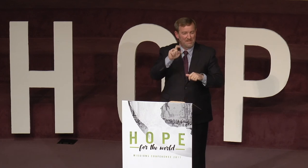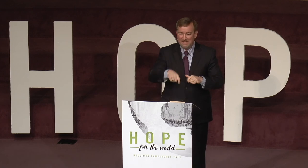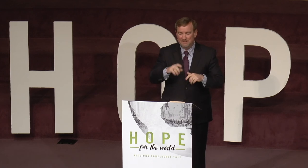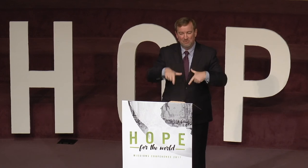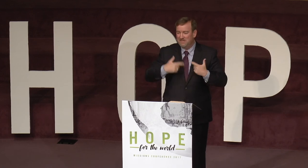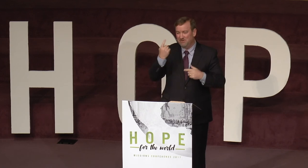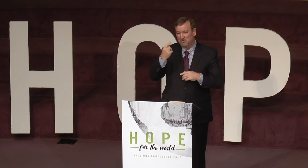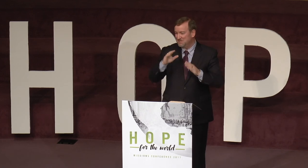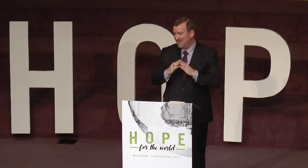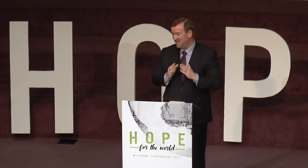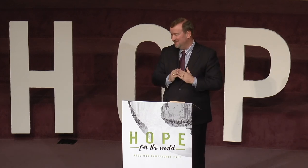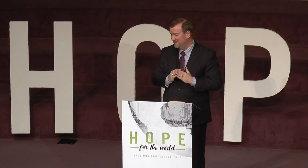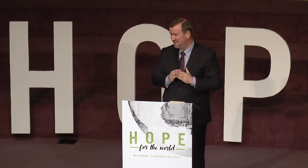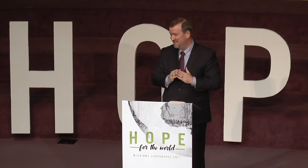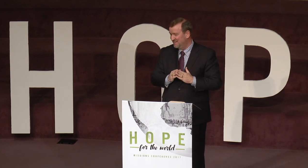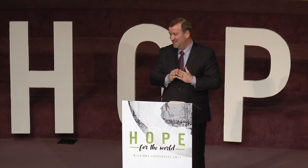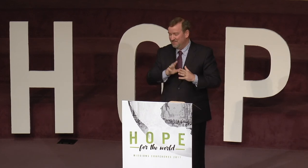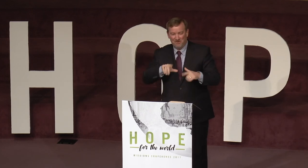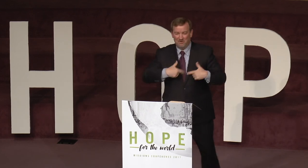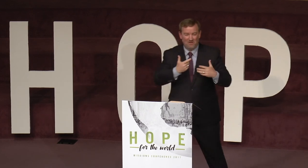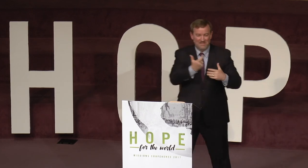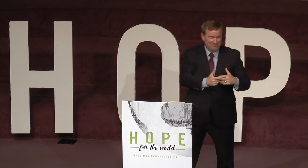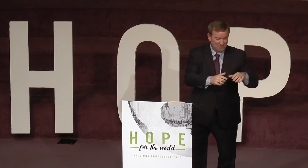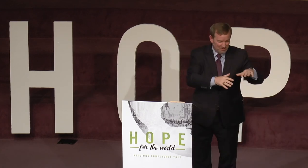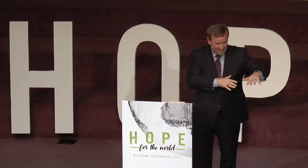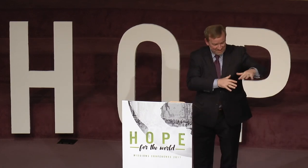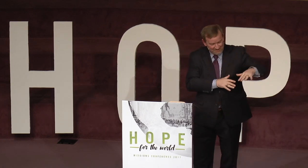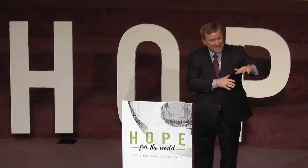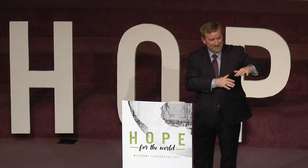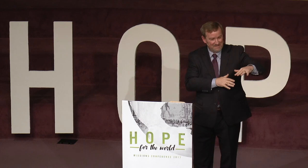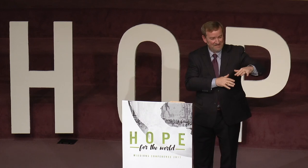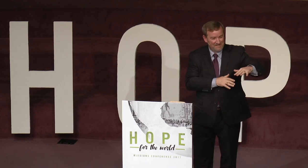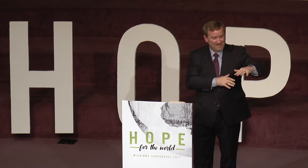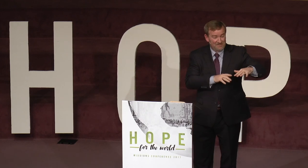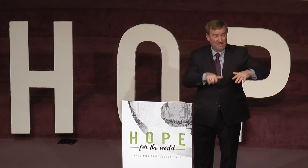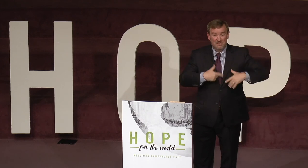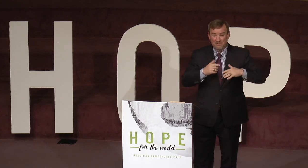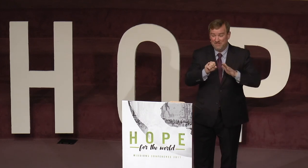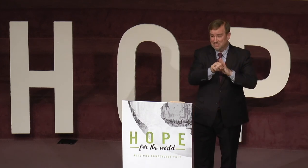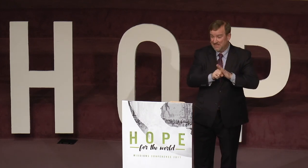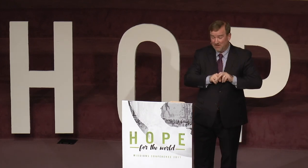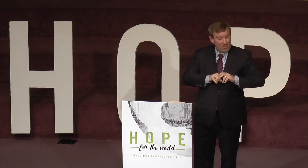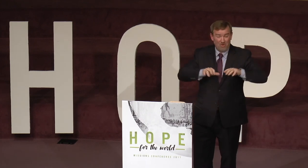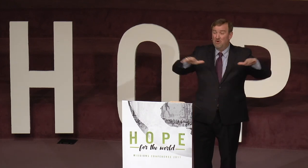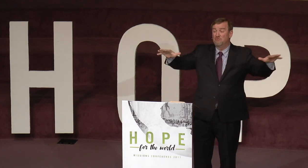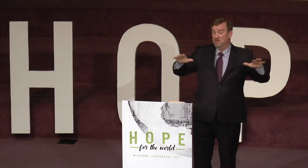live in one town. They don't all live in one little area. They'll live in a state all over